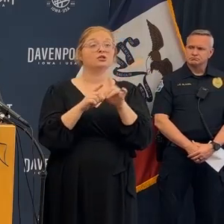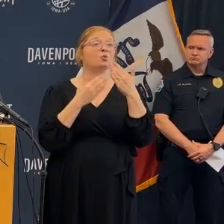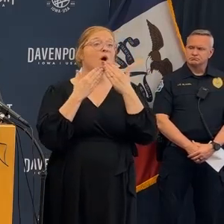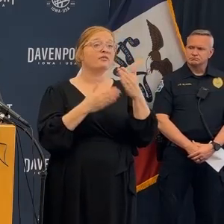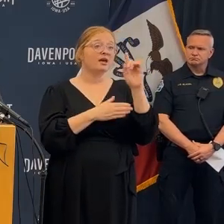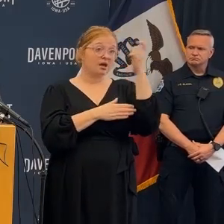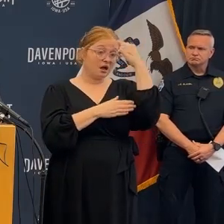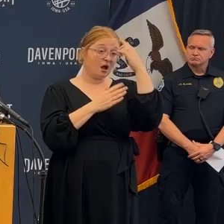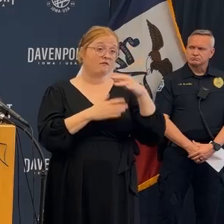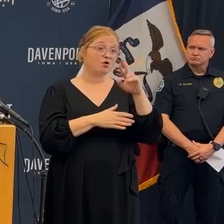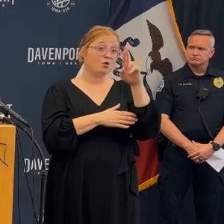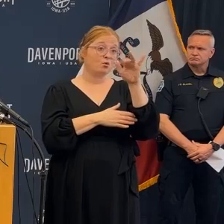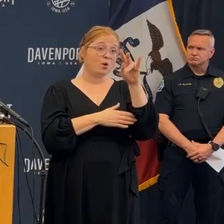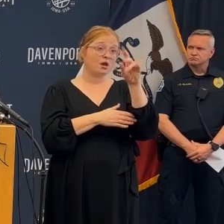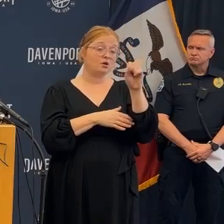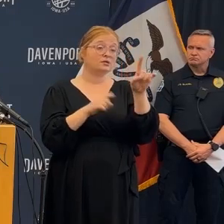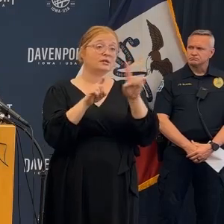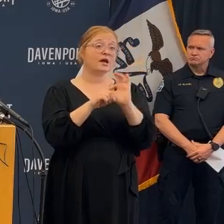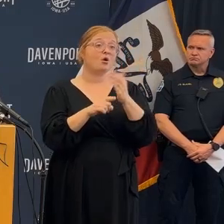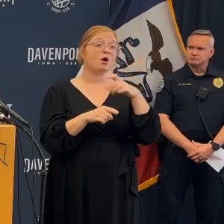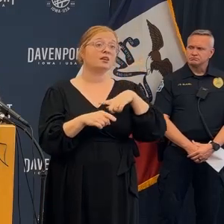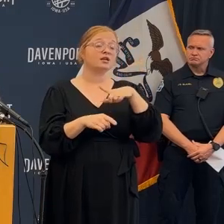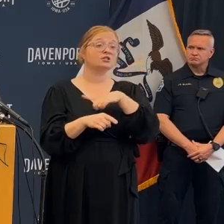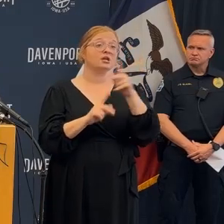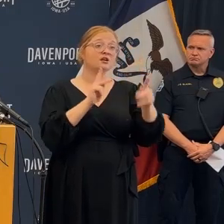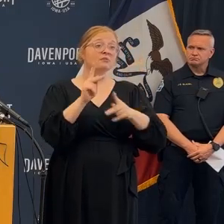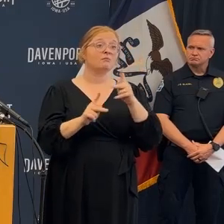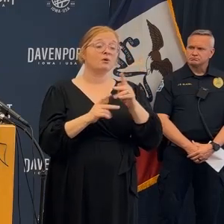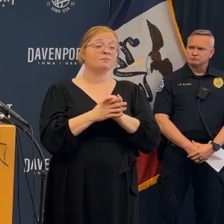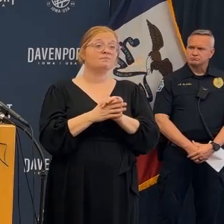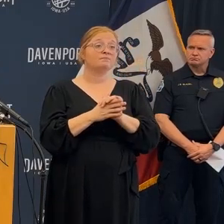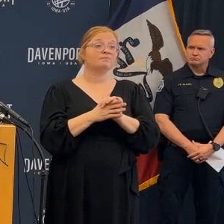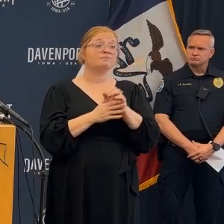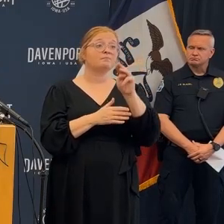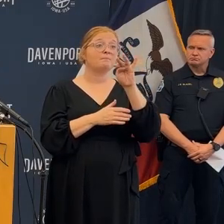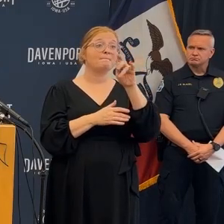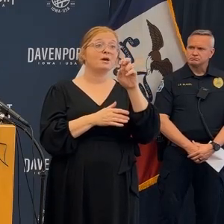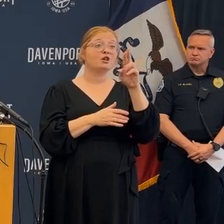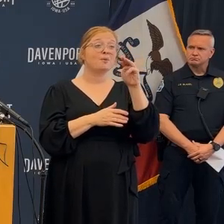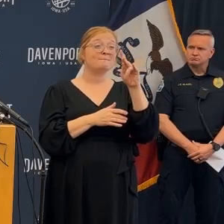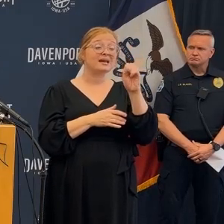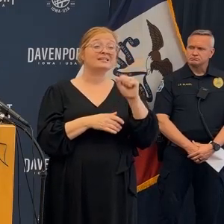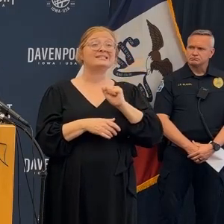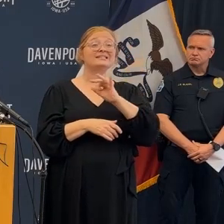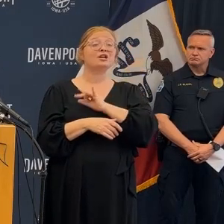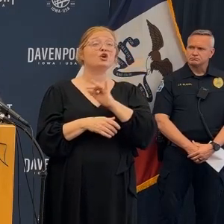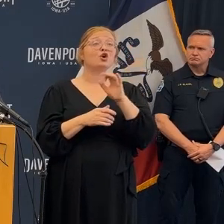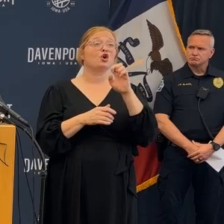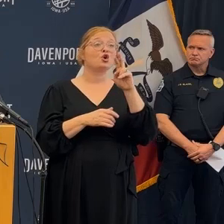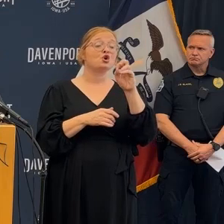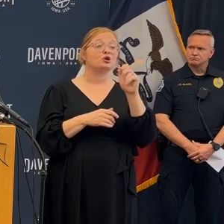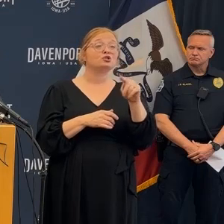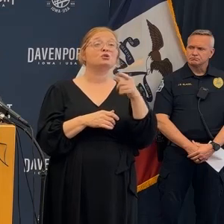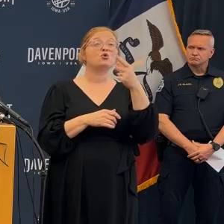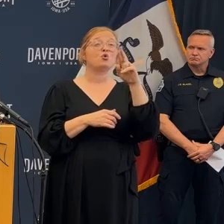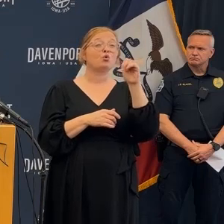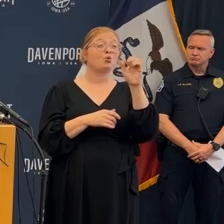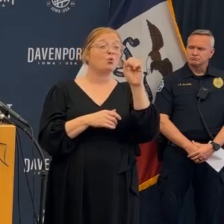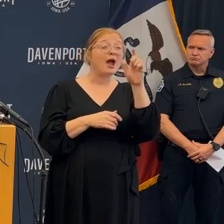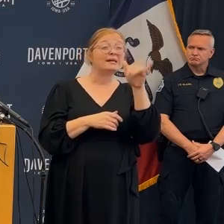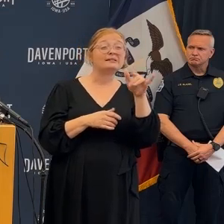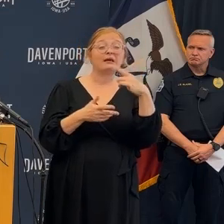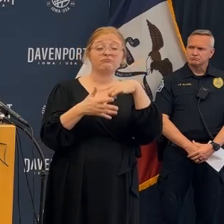people that's who needs to be helped we'll take care of the other folks again thankful to Governor Reynolds and thankful to our